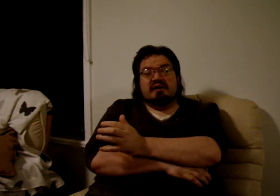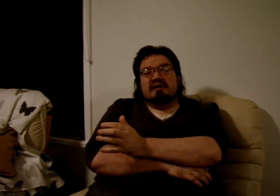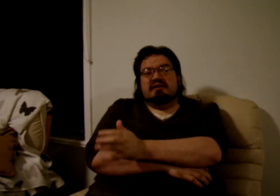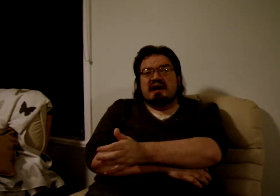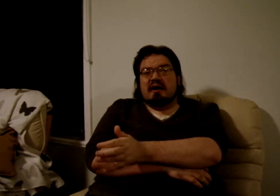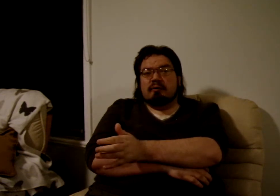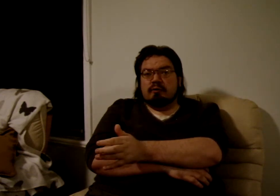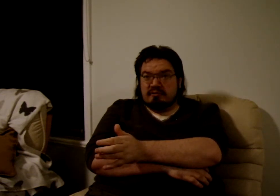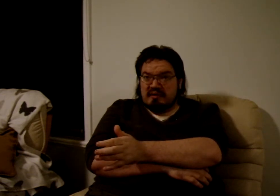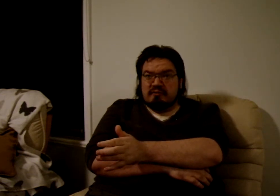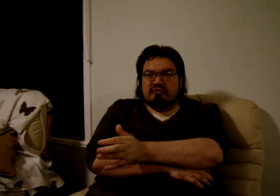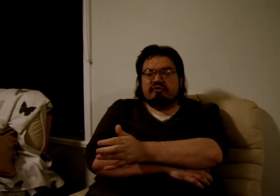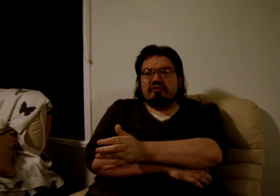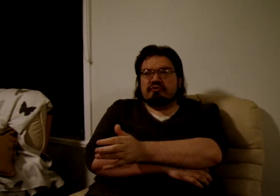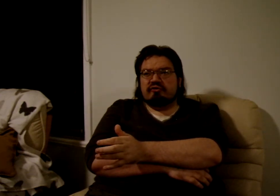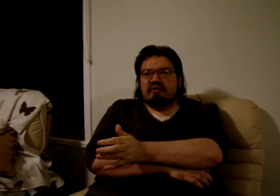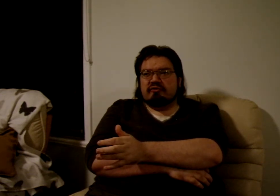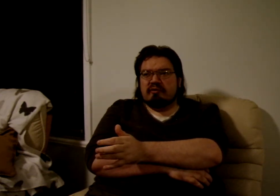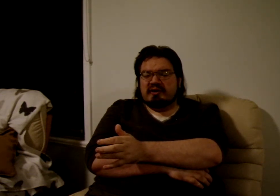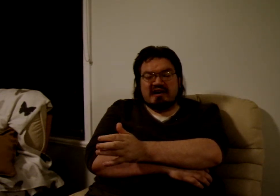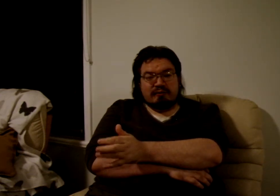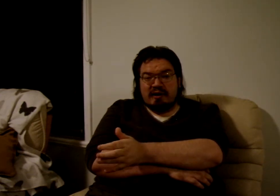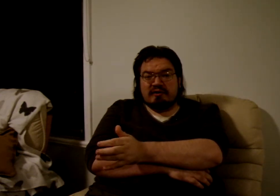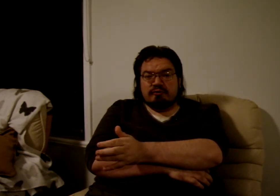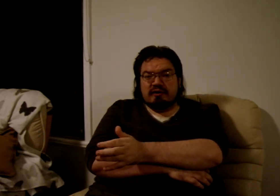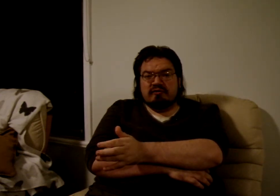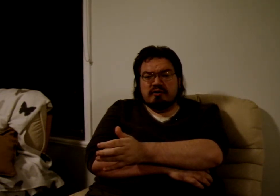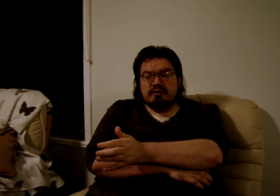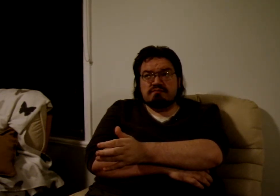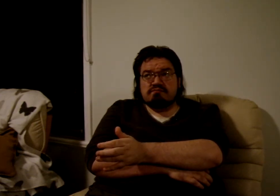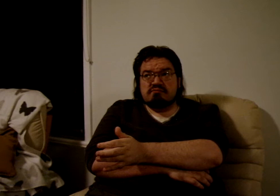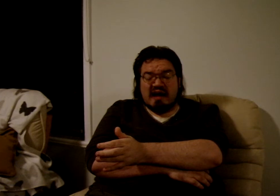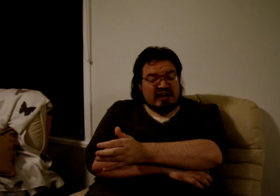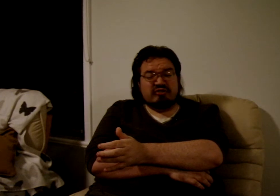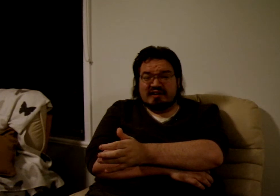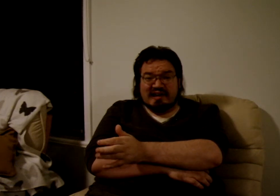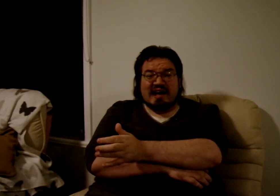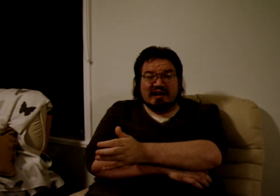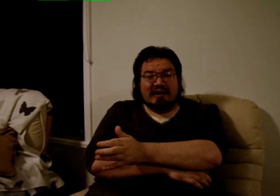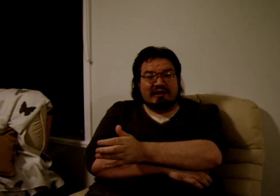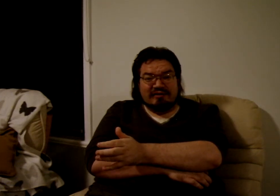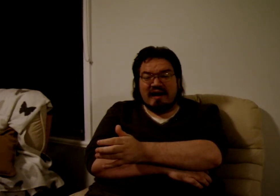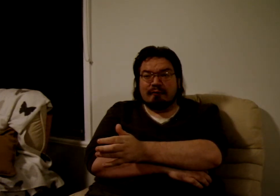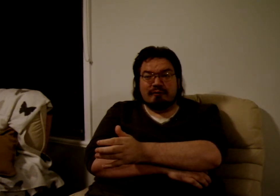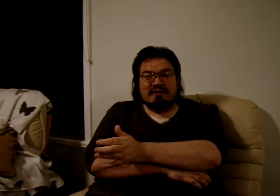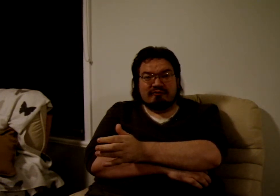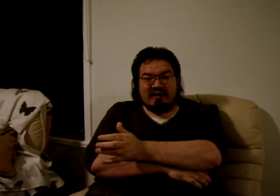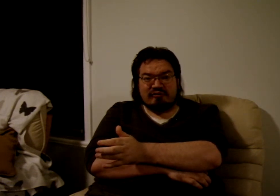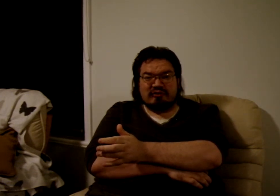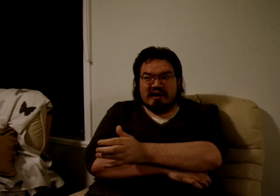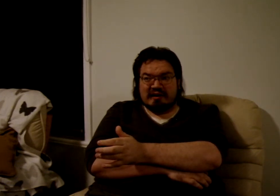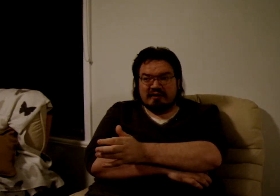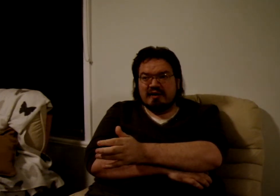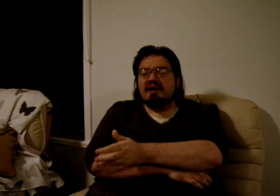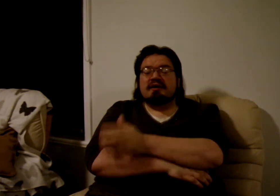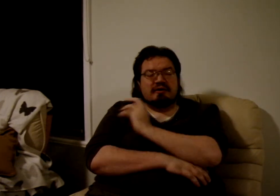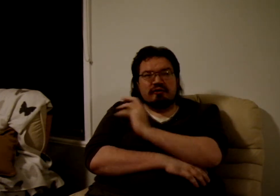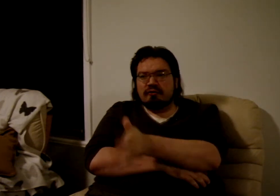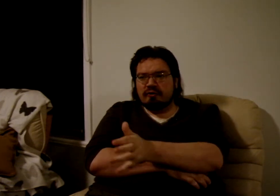Now, would it be just as interesting from a Native American's point of view? Actually, yeah. That would be fascinating. Could it